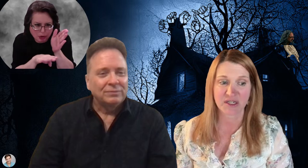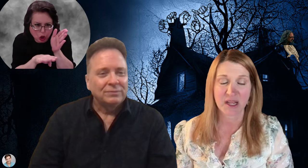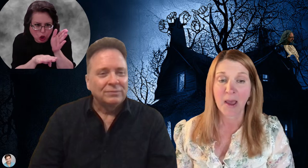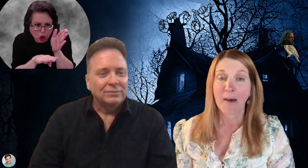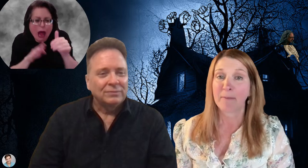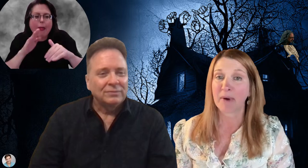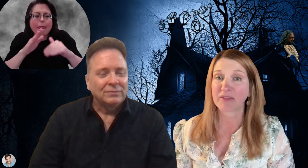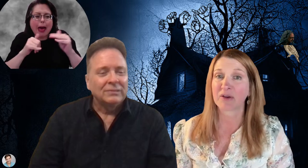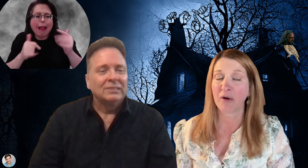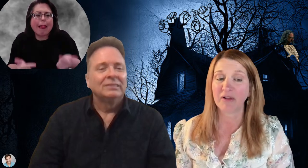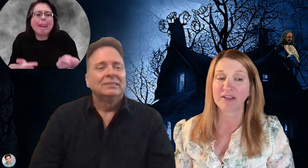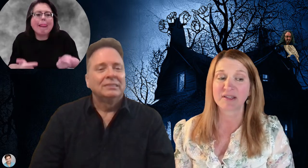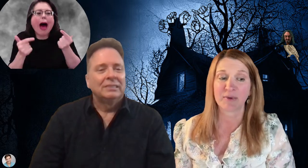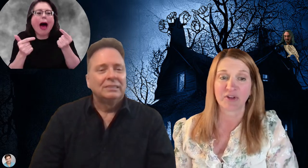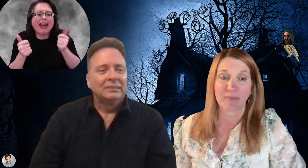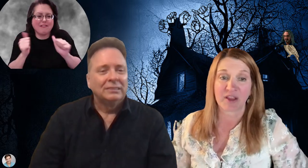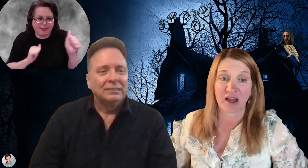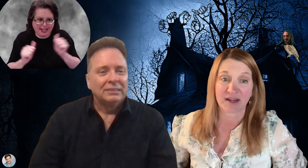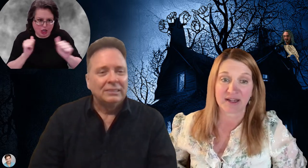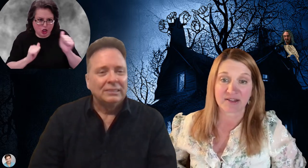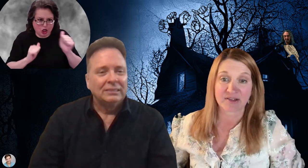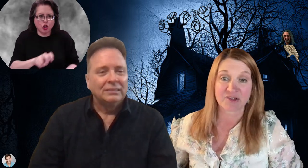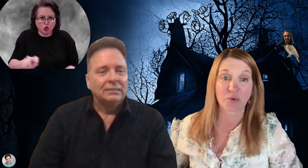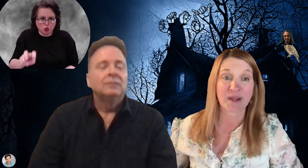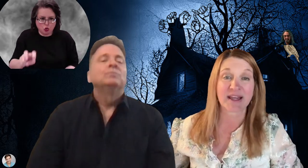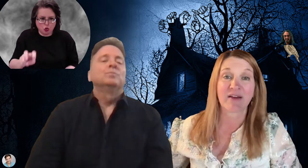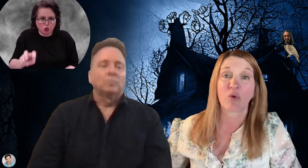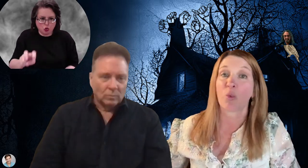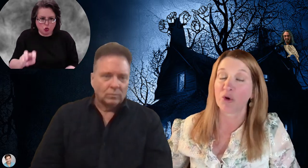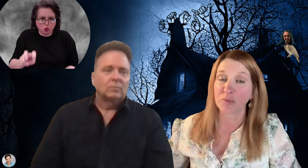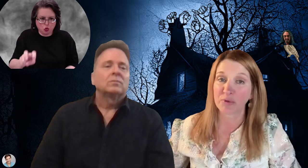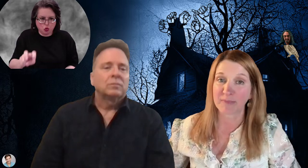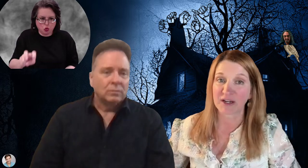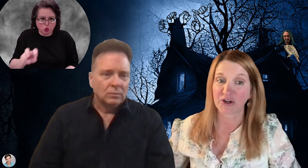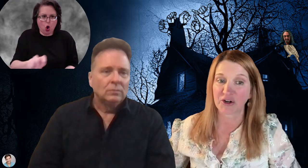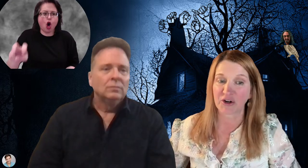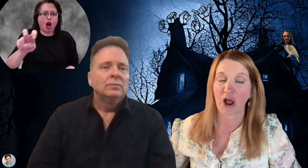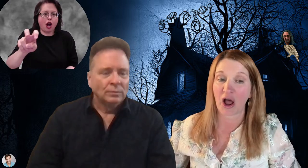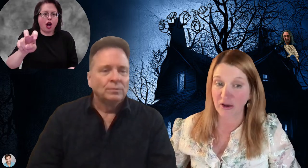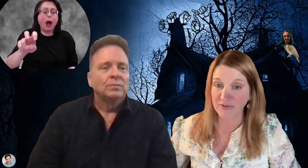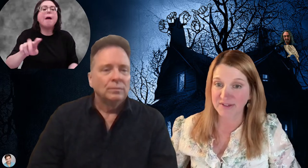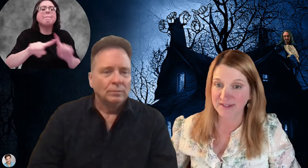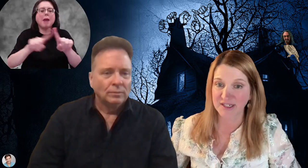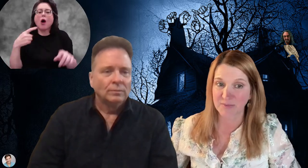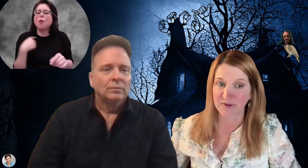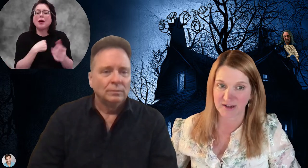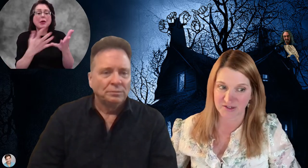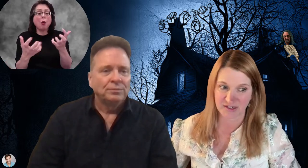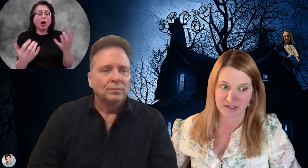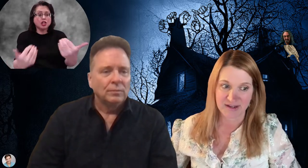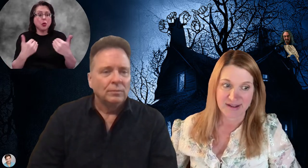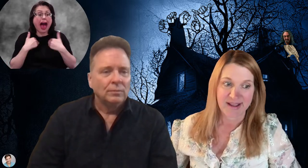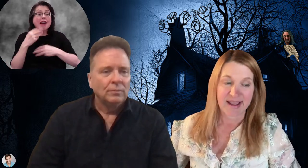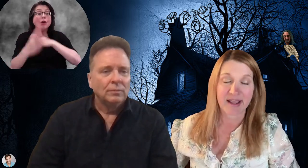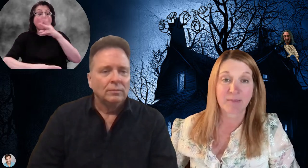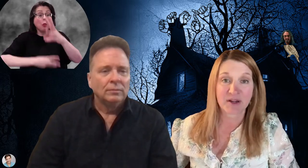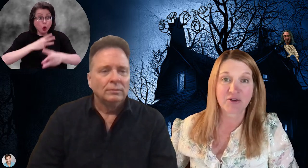but the goal is to build up the audience so we can have a world premiere of the stage production at a bigger